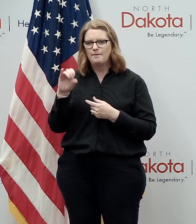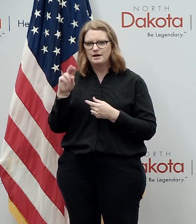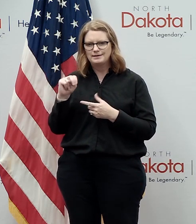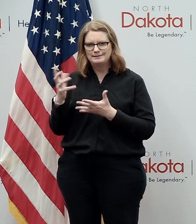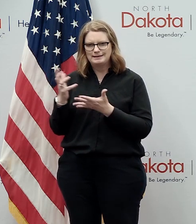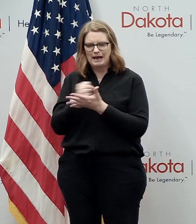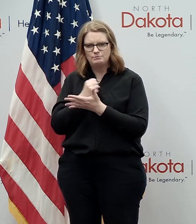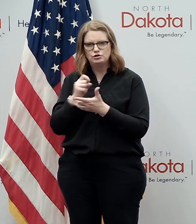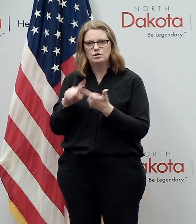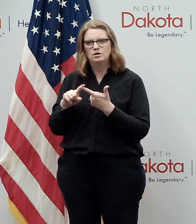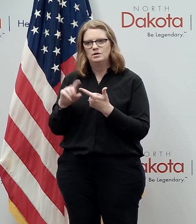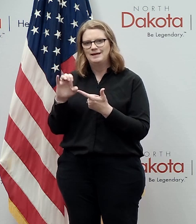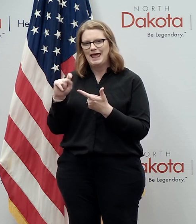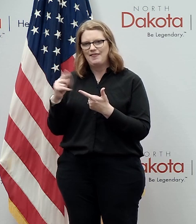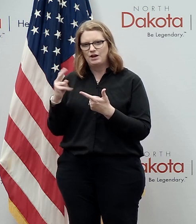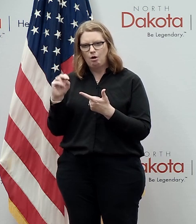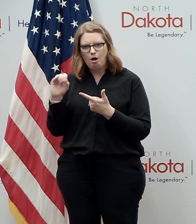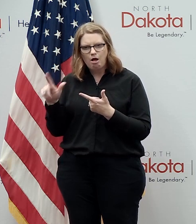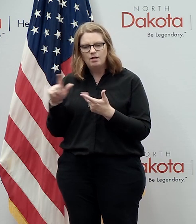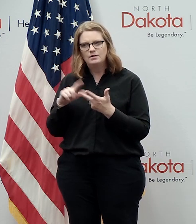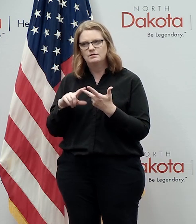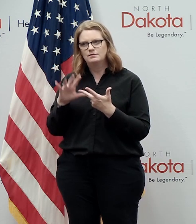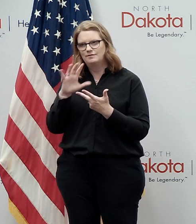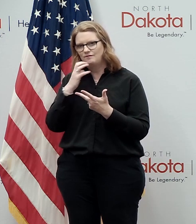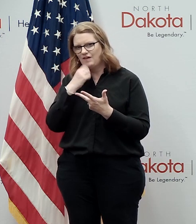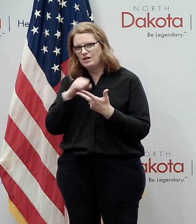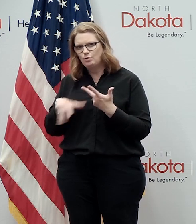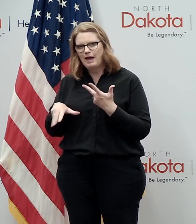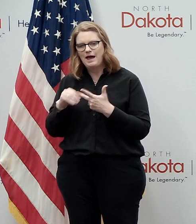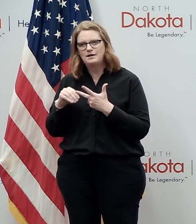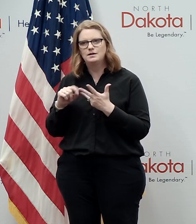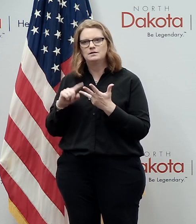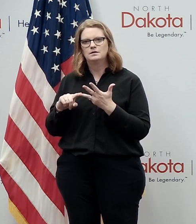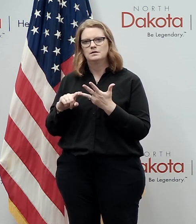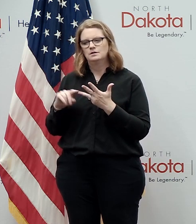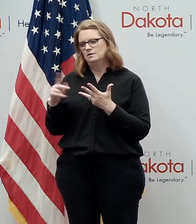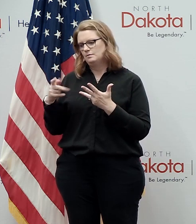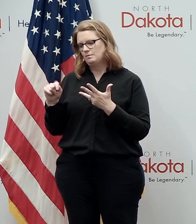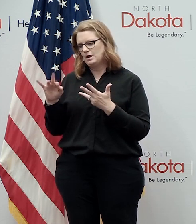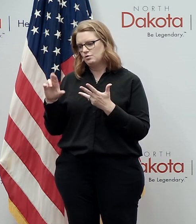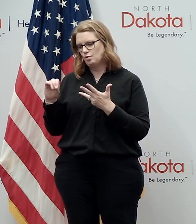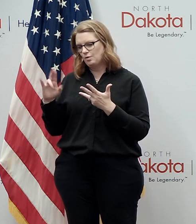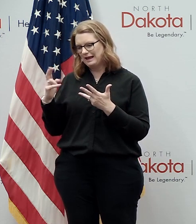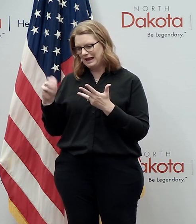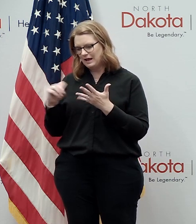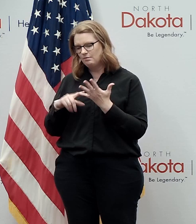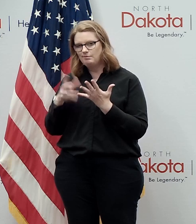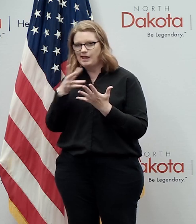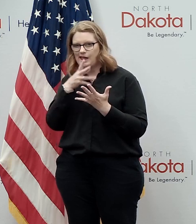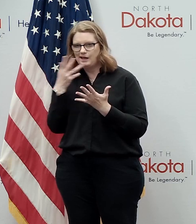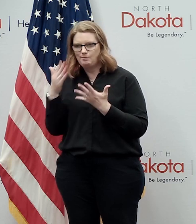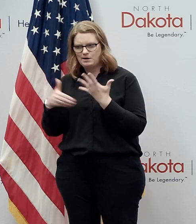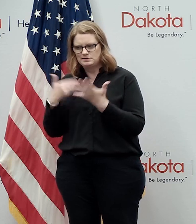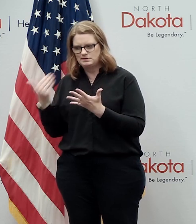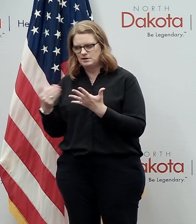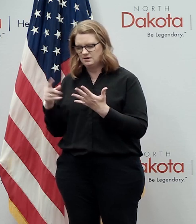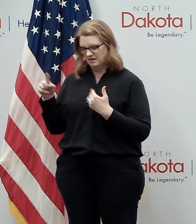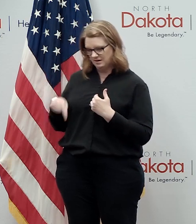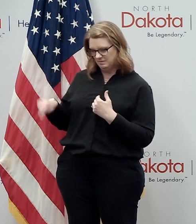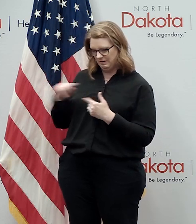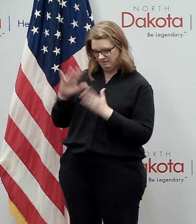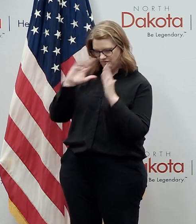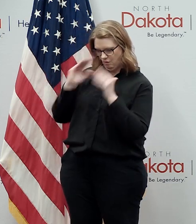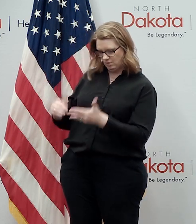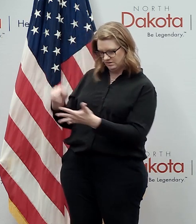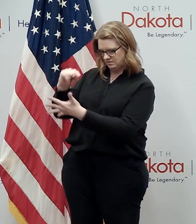ethanol whether it's uh you know value added whether it's uh the petrochem whether it's ag processing i mean we it's